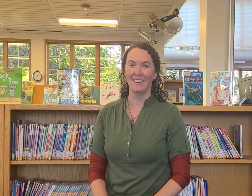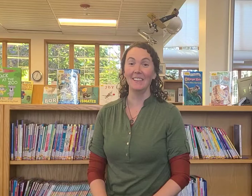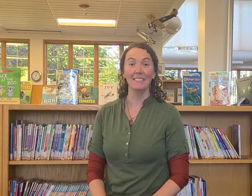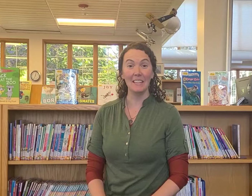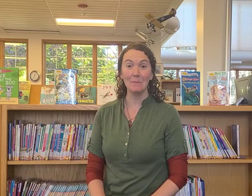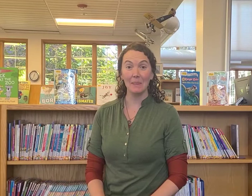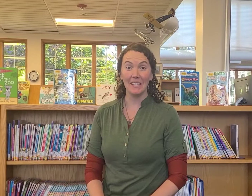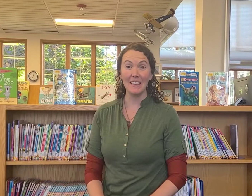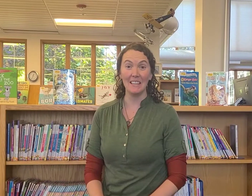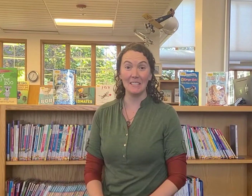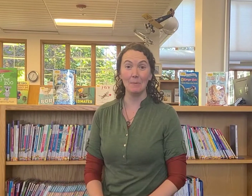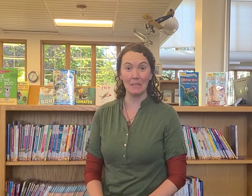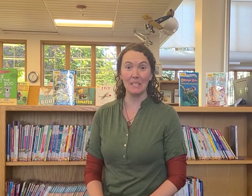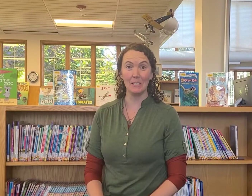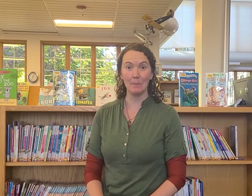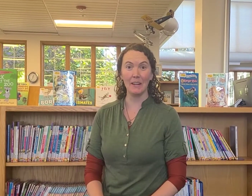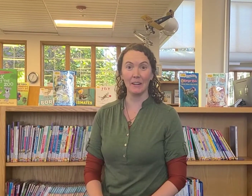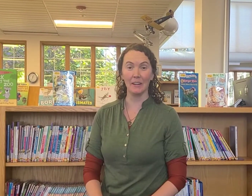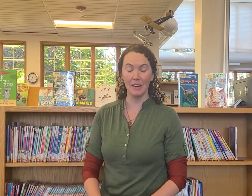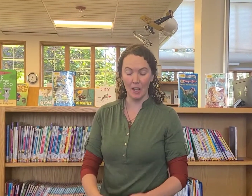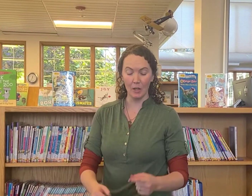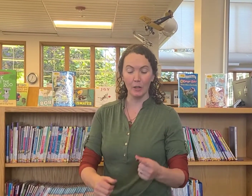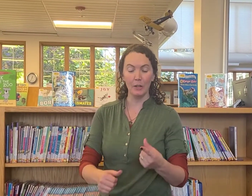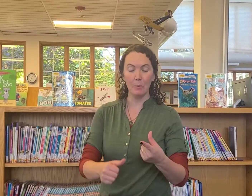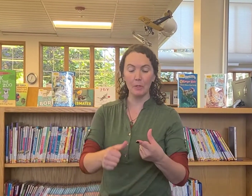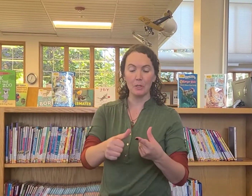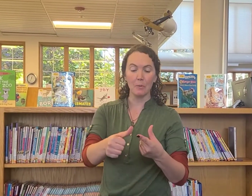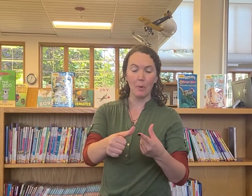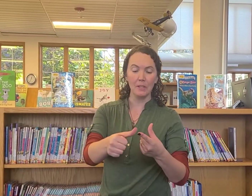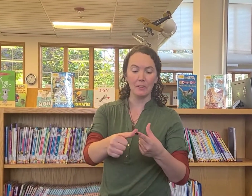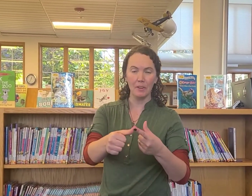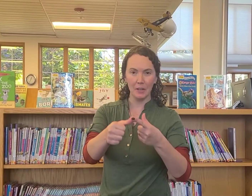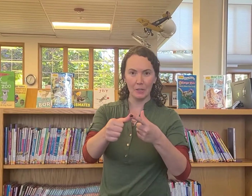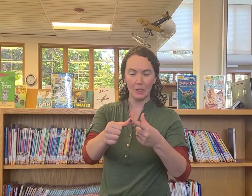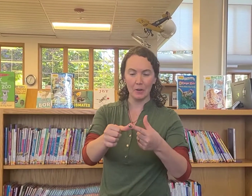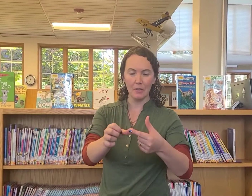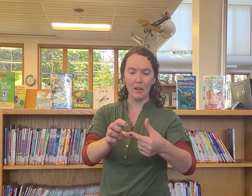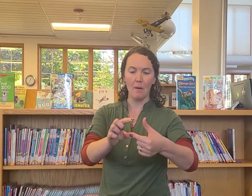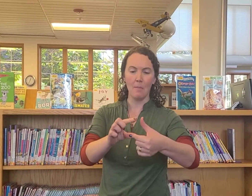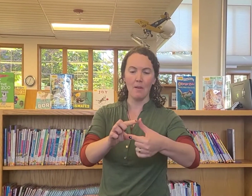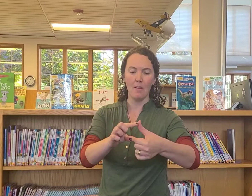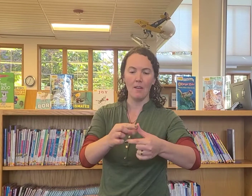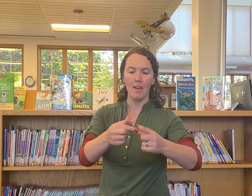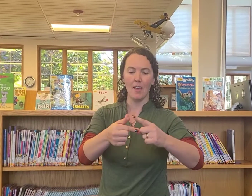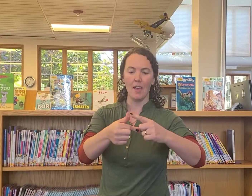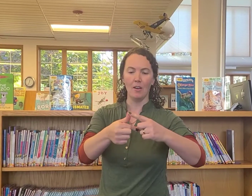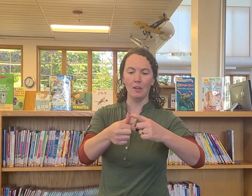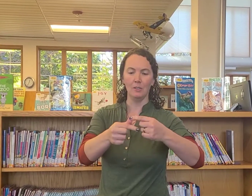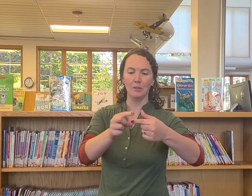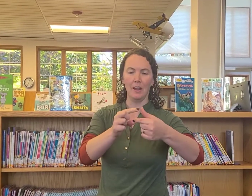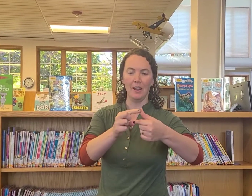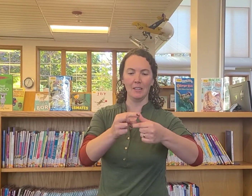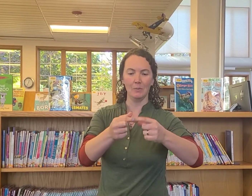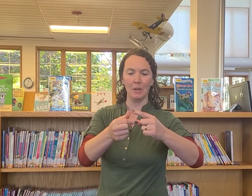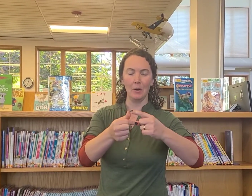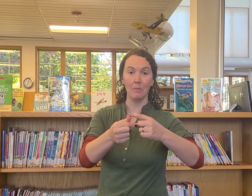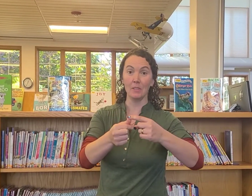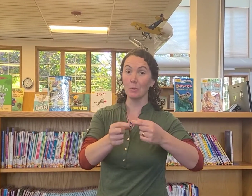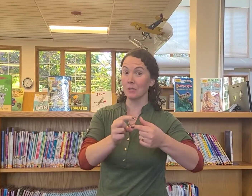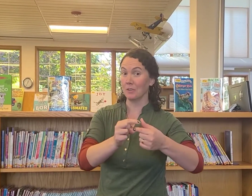Let's play the itsy bitsy spider. You're gonna put your pointer finger to your thumb and alternate as we go up. This works on